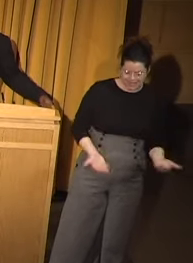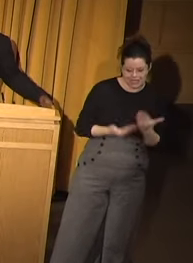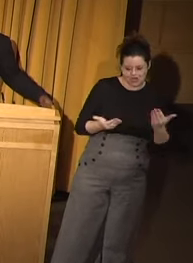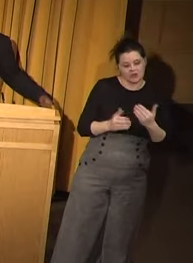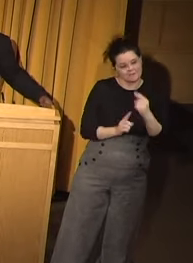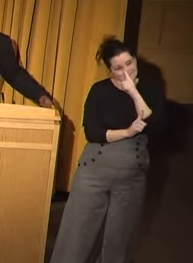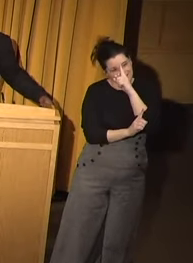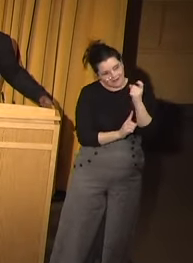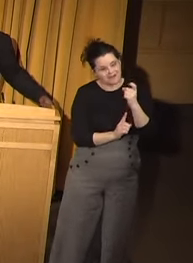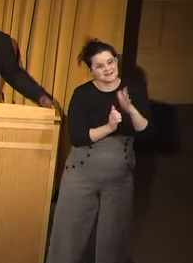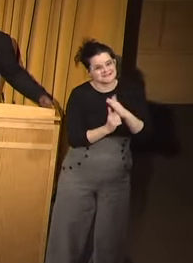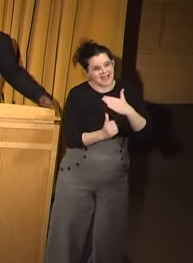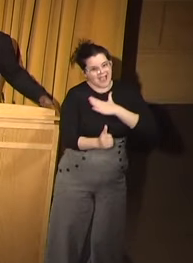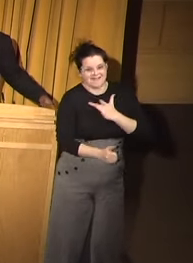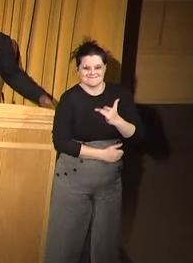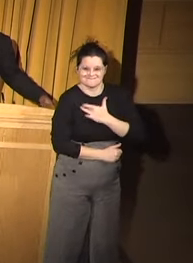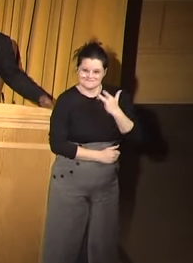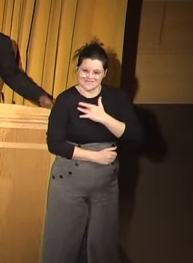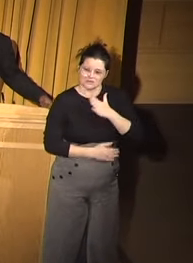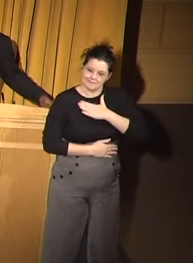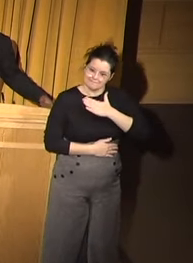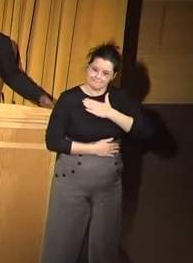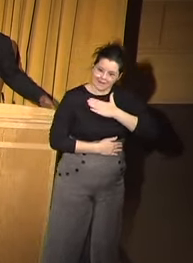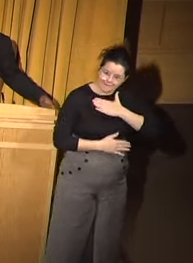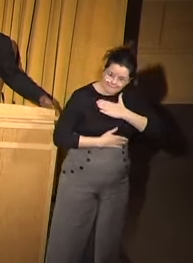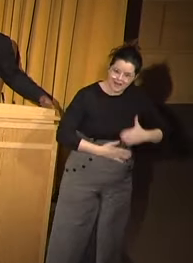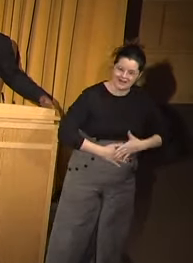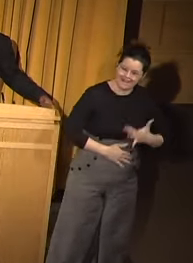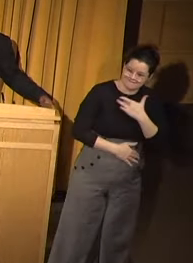because I feel this in my body.